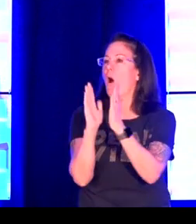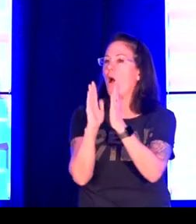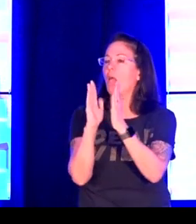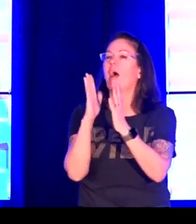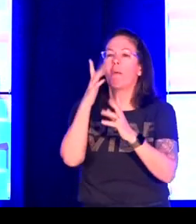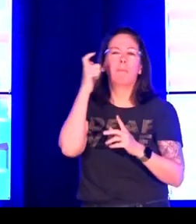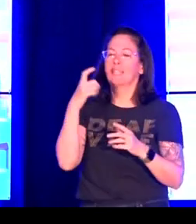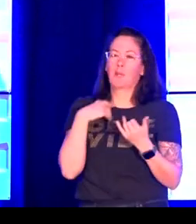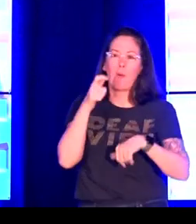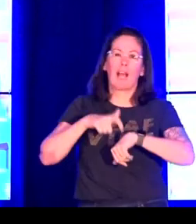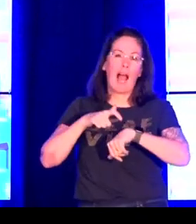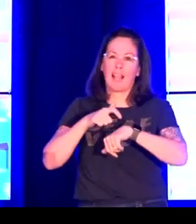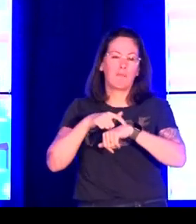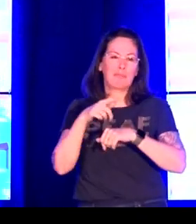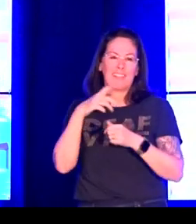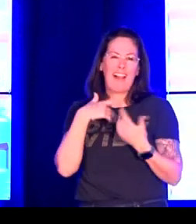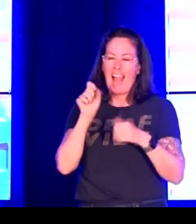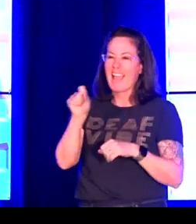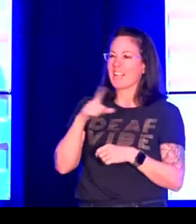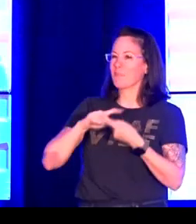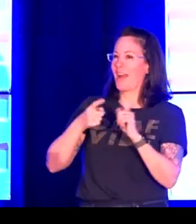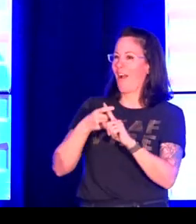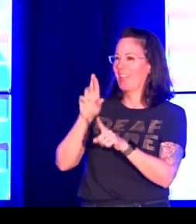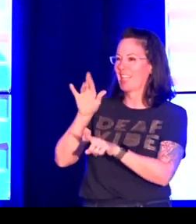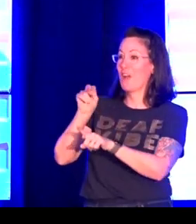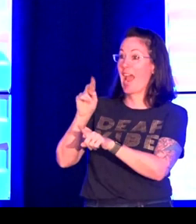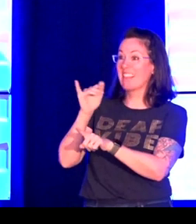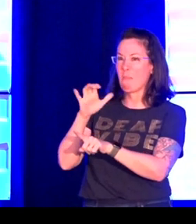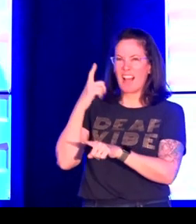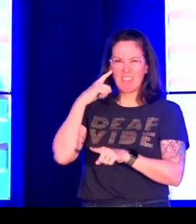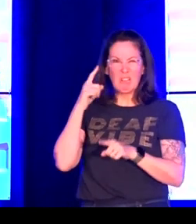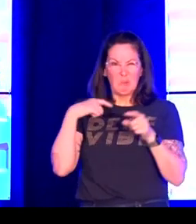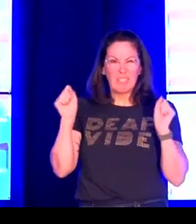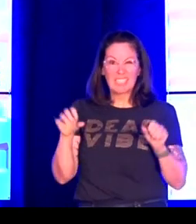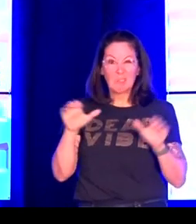work. The text of the quotes is a little bit small on the screen.